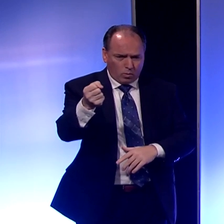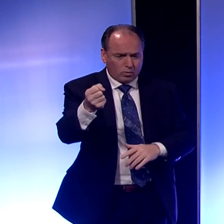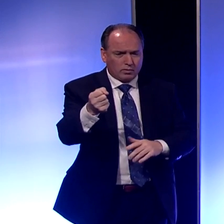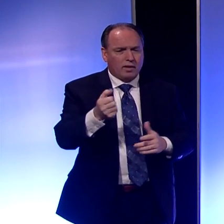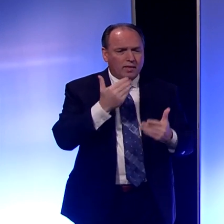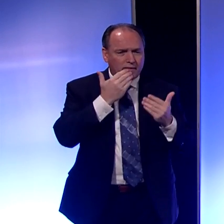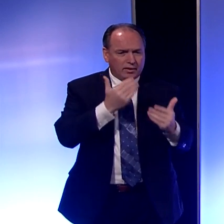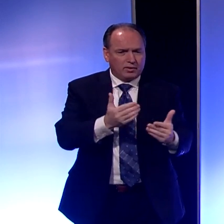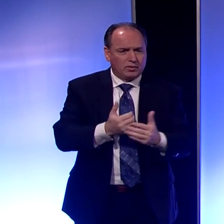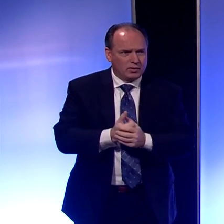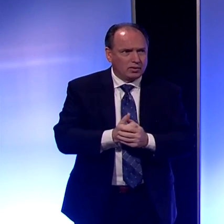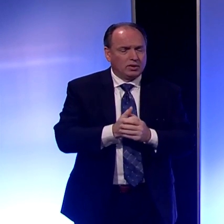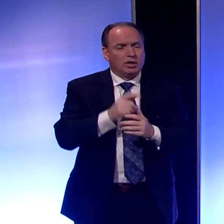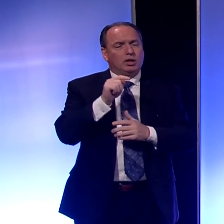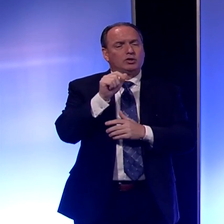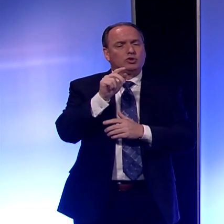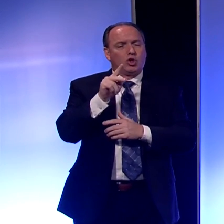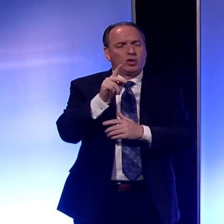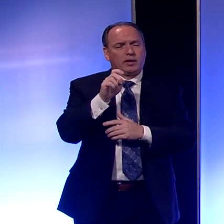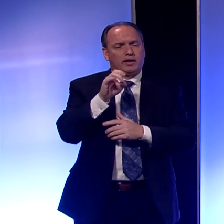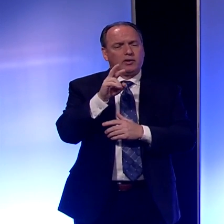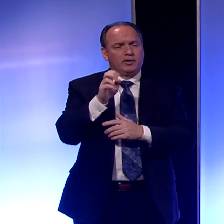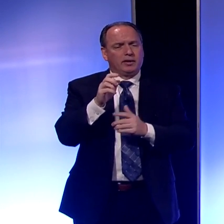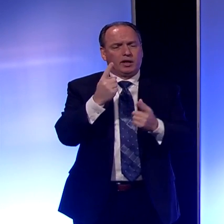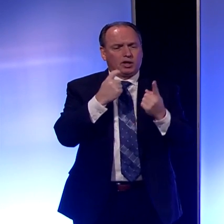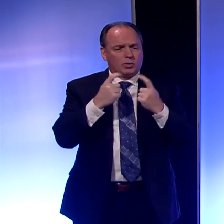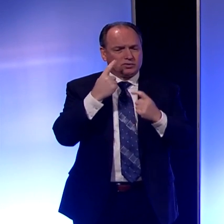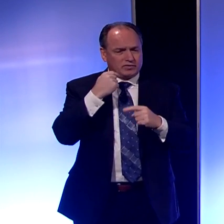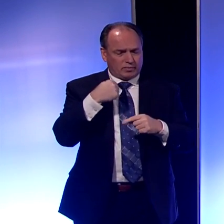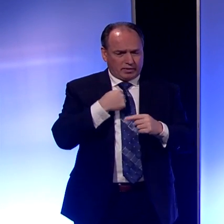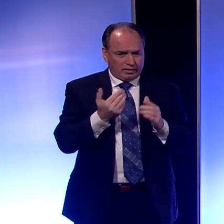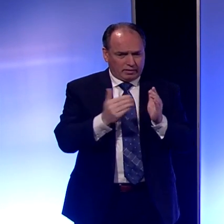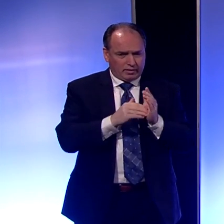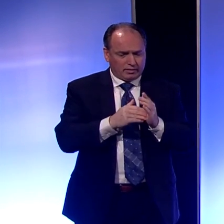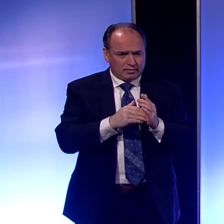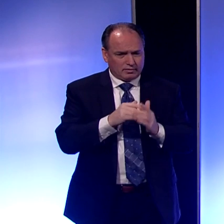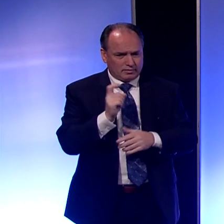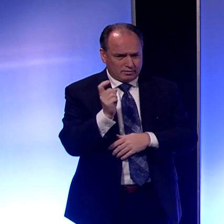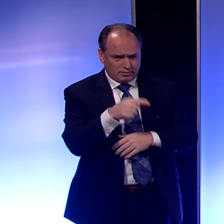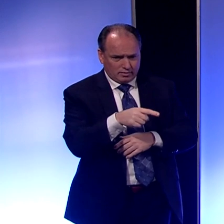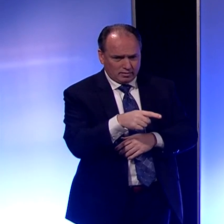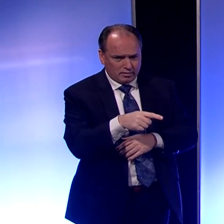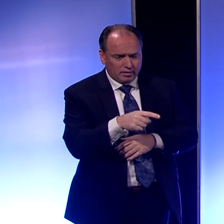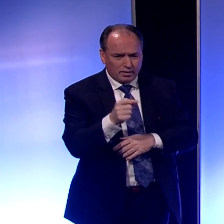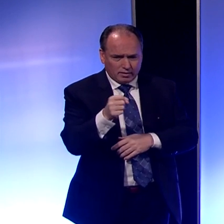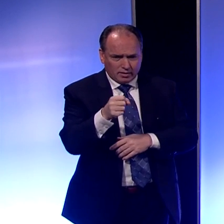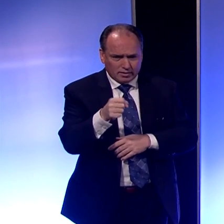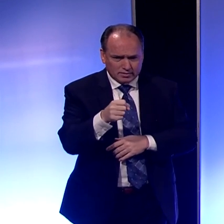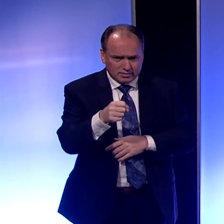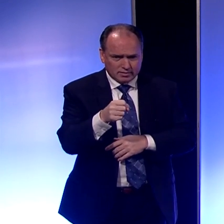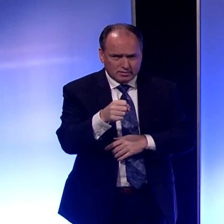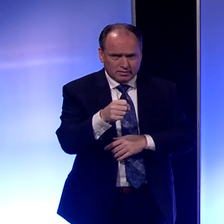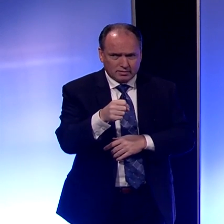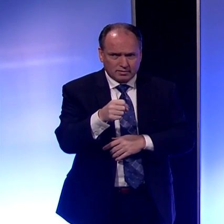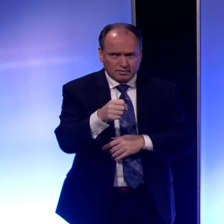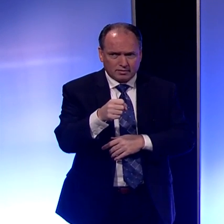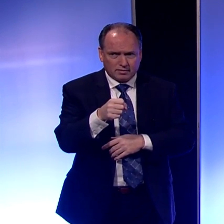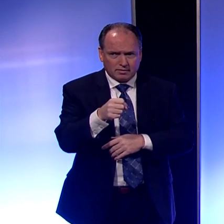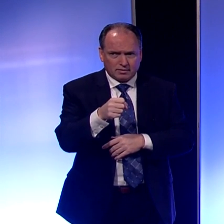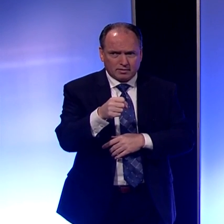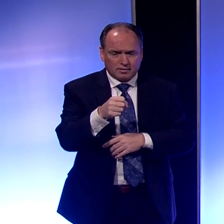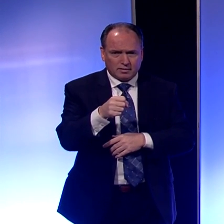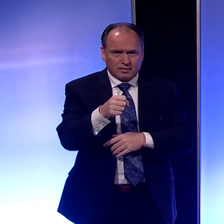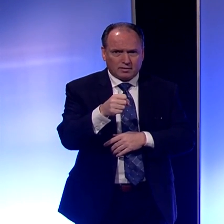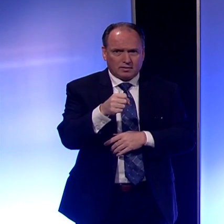Thank you. Talk Erie, do you have any questions for me? Help out the people here in Erie and all of you, all right? Yeah. there... with us. We'll give you that information